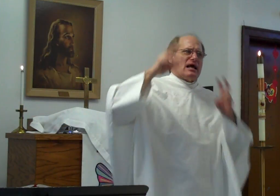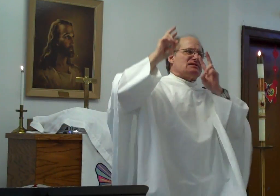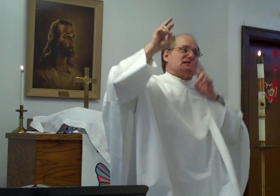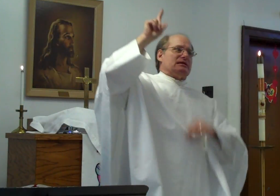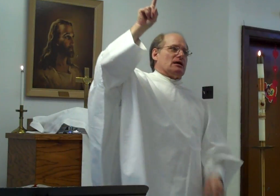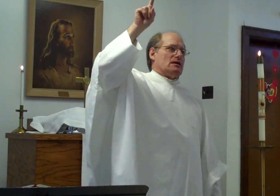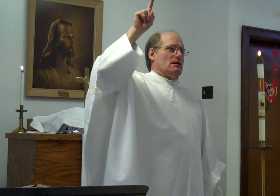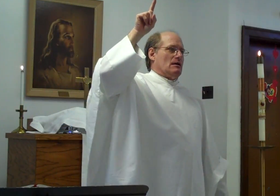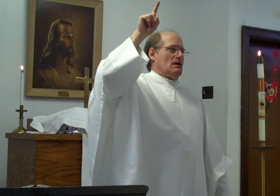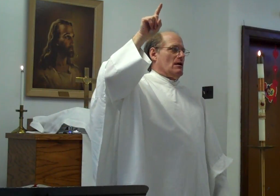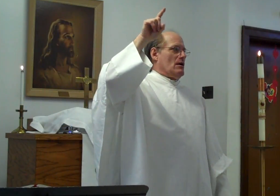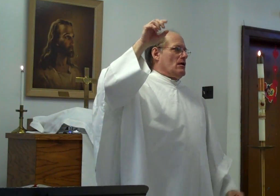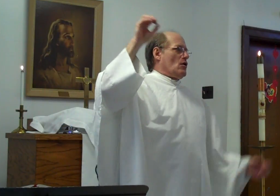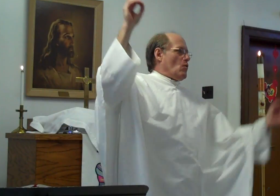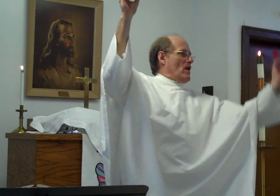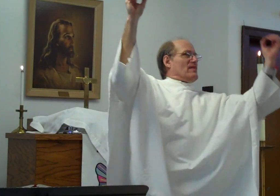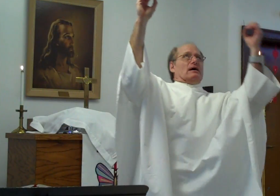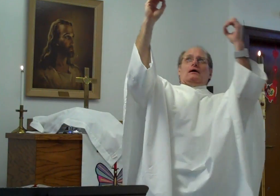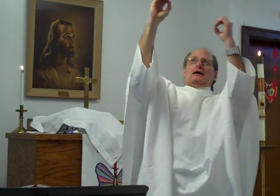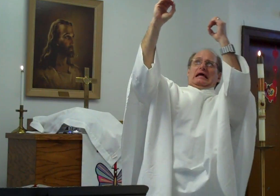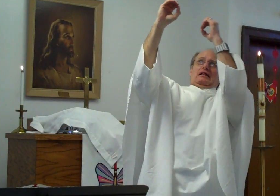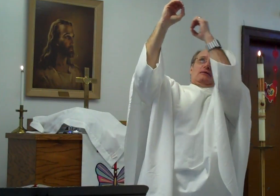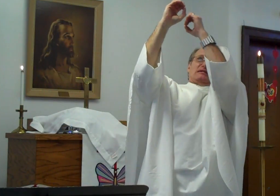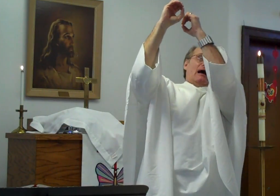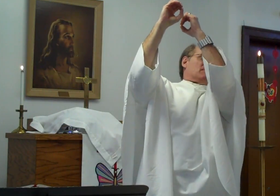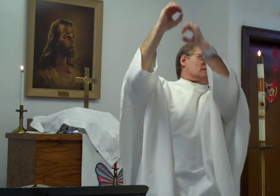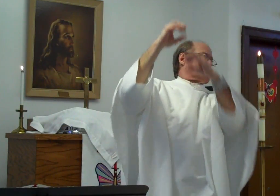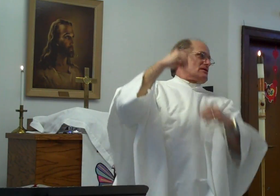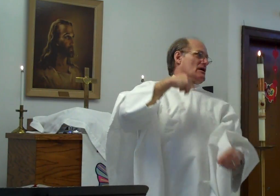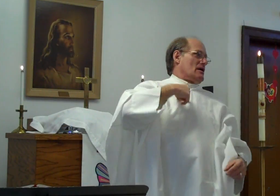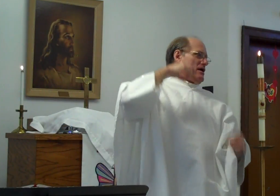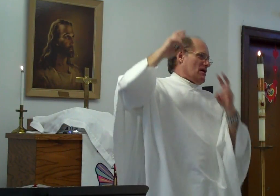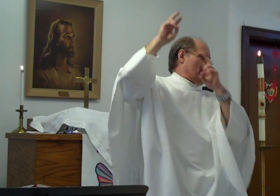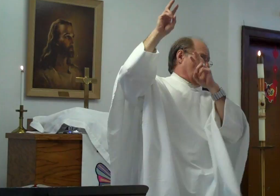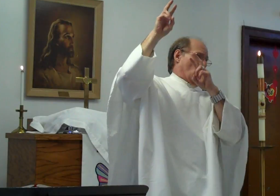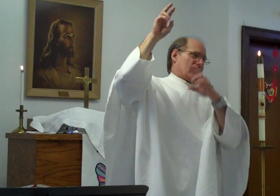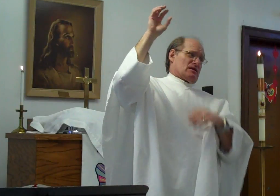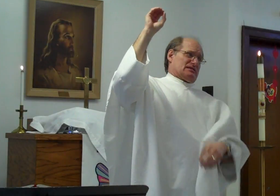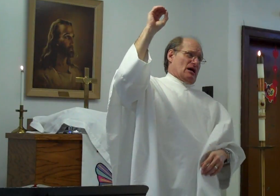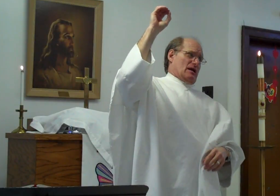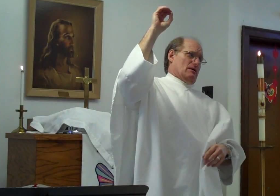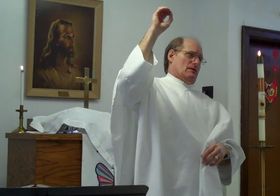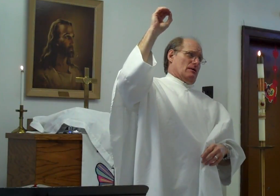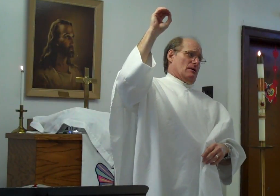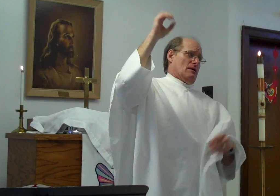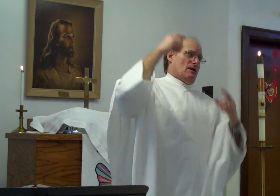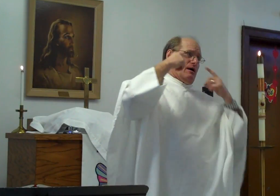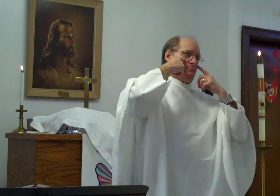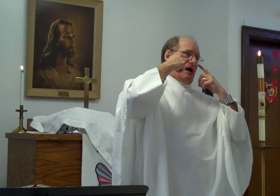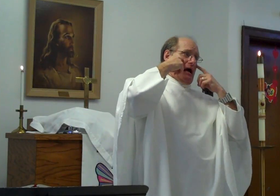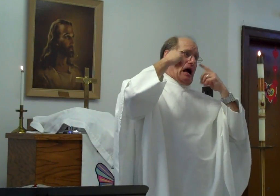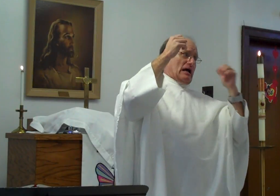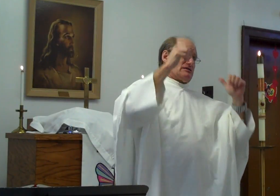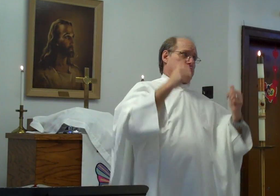yet seen it. When the eclipse happens, if I look at the sun, my eyes,